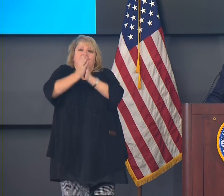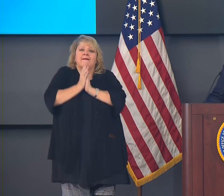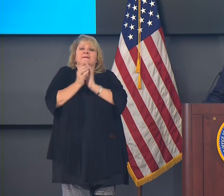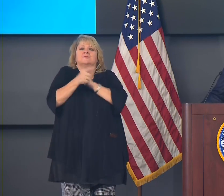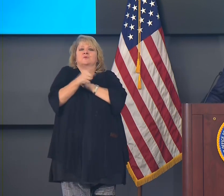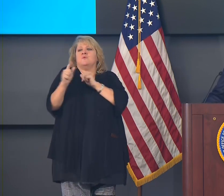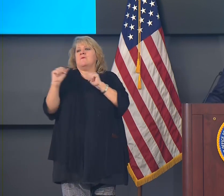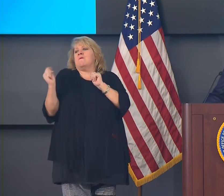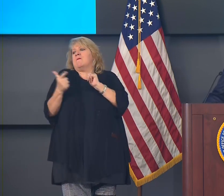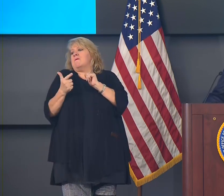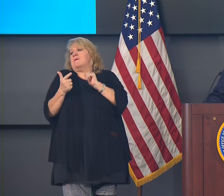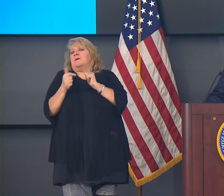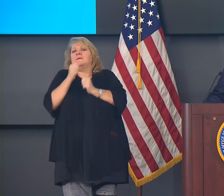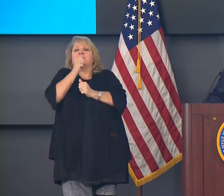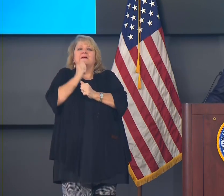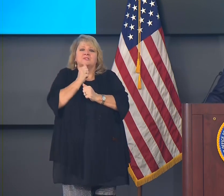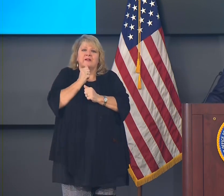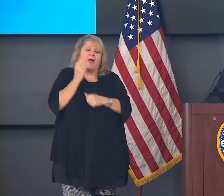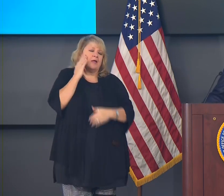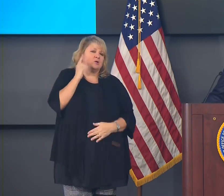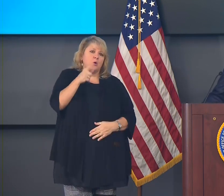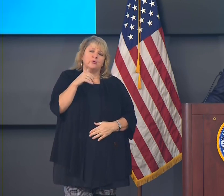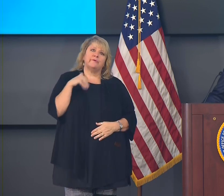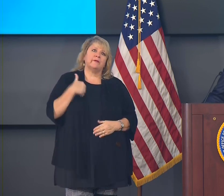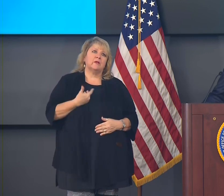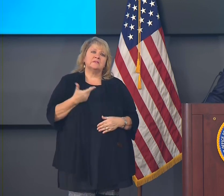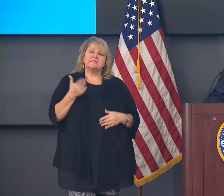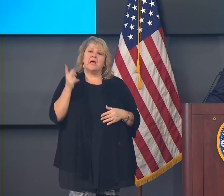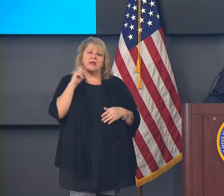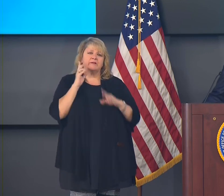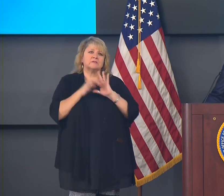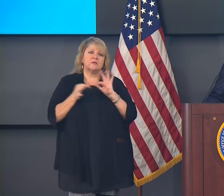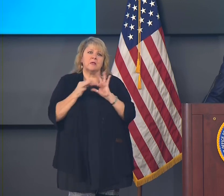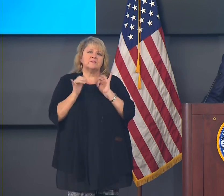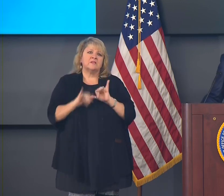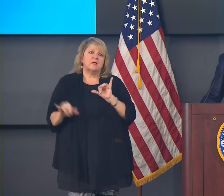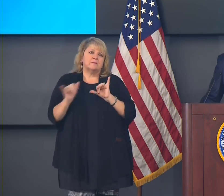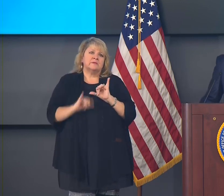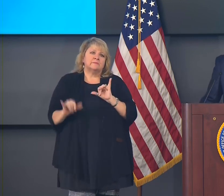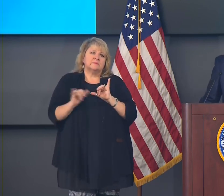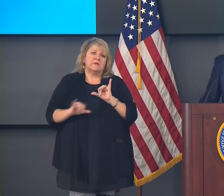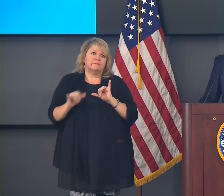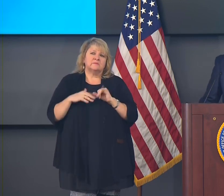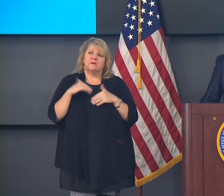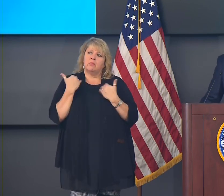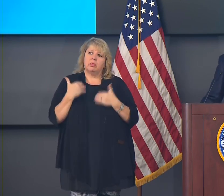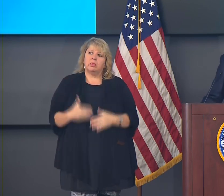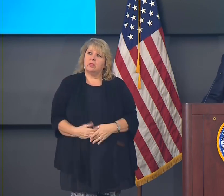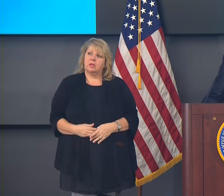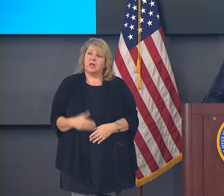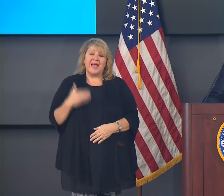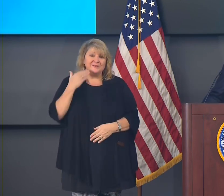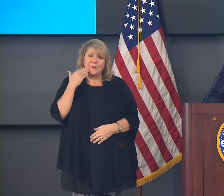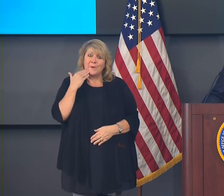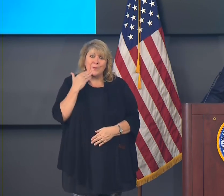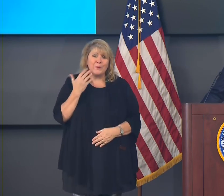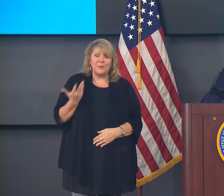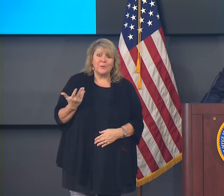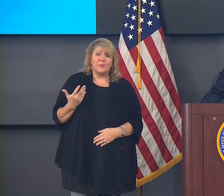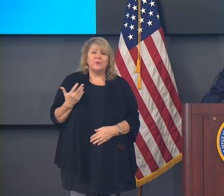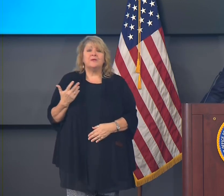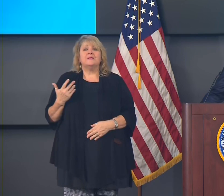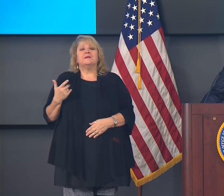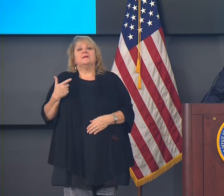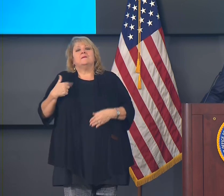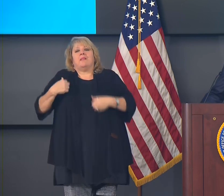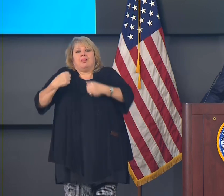I know you're tired of this, but be patient and and and love your loved ones. But making sure that